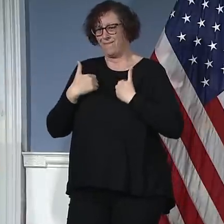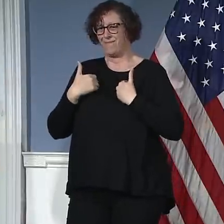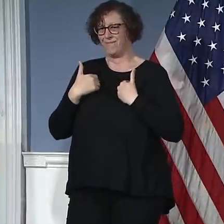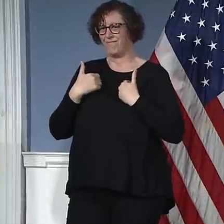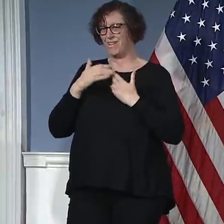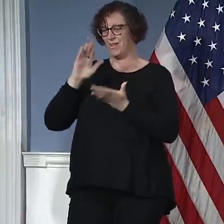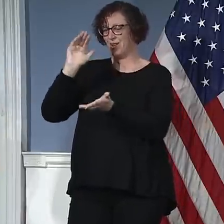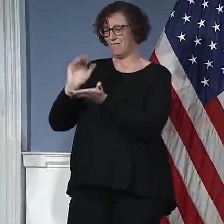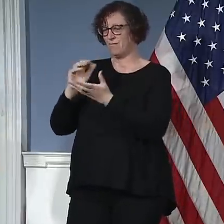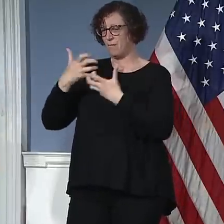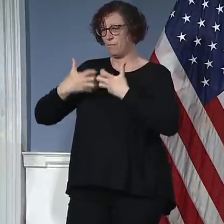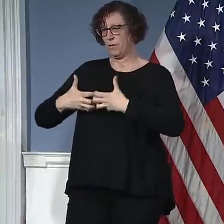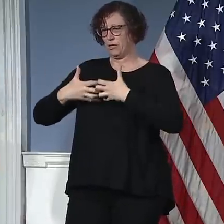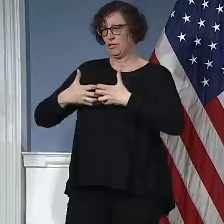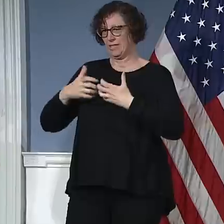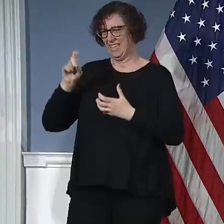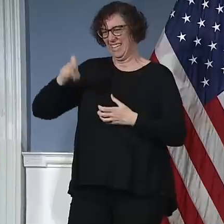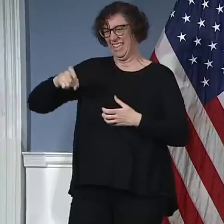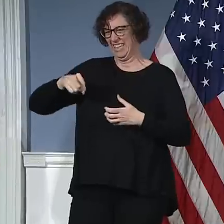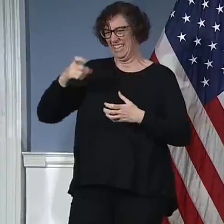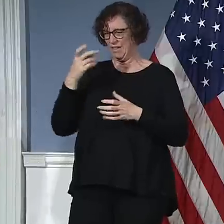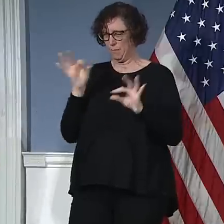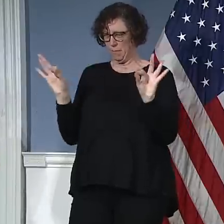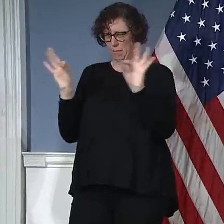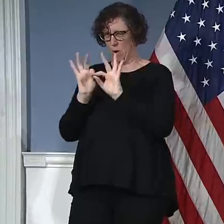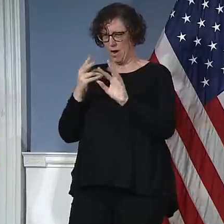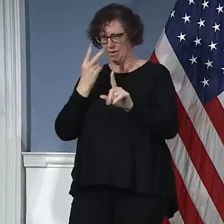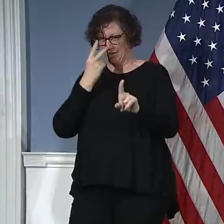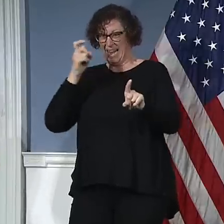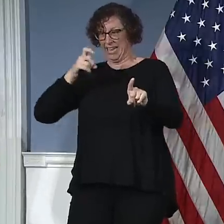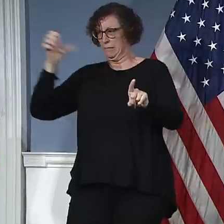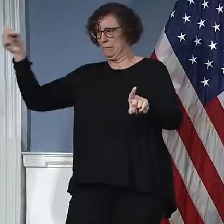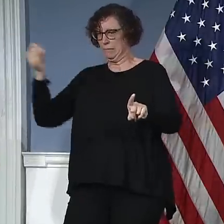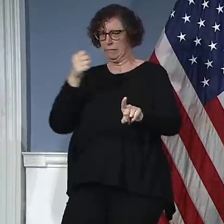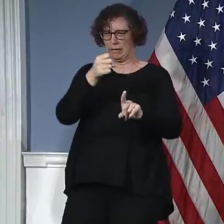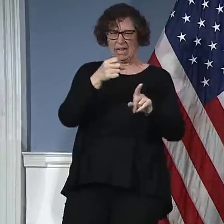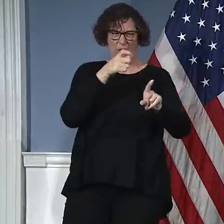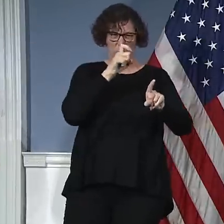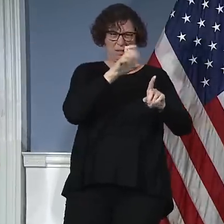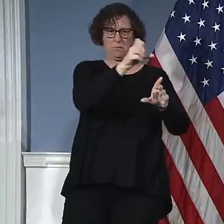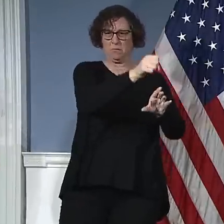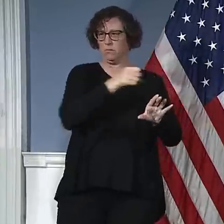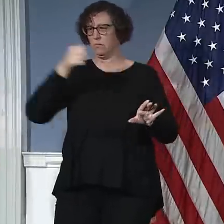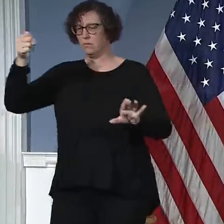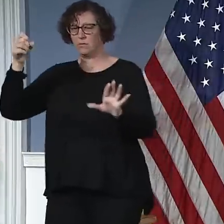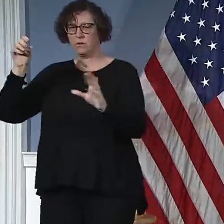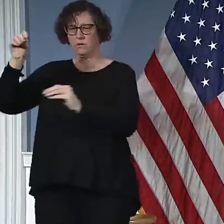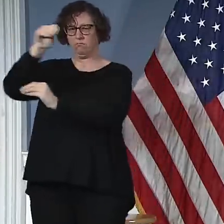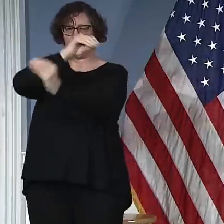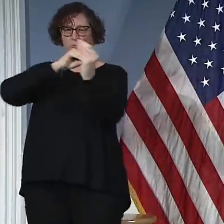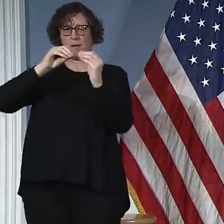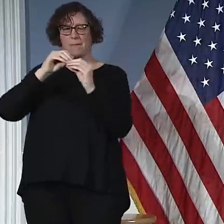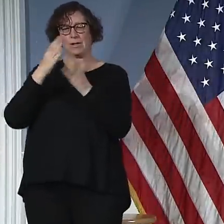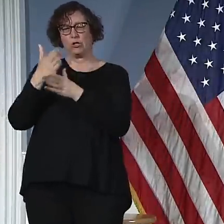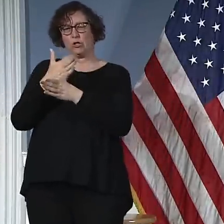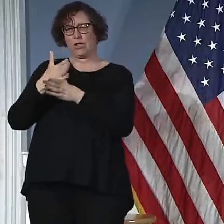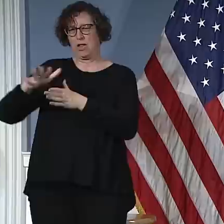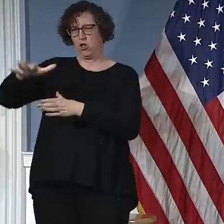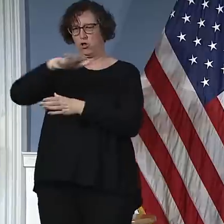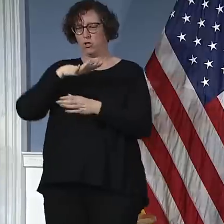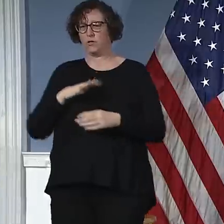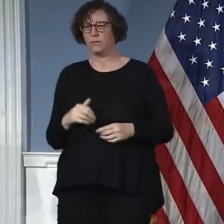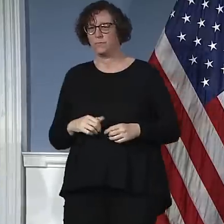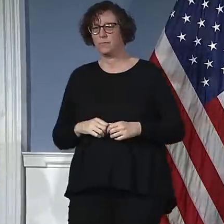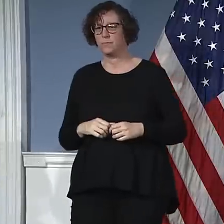Thank you. And my second question is, know for the past week there's been discussion about testing sites set up at Citi Field